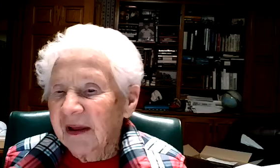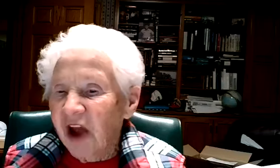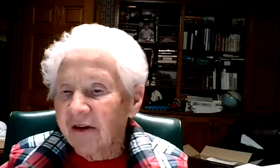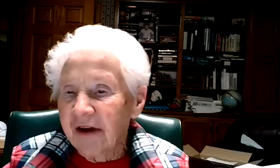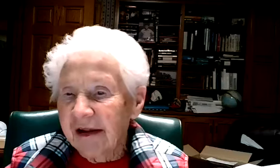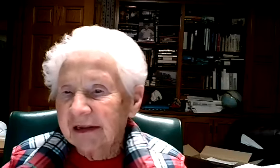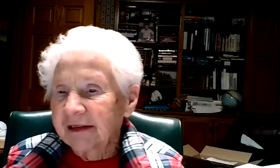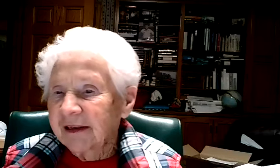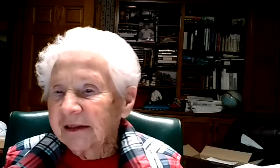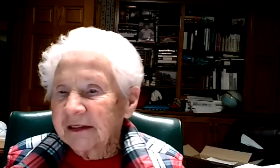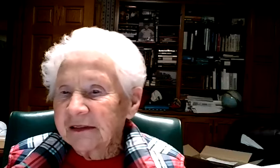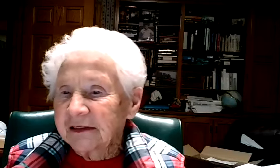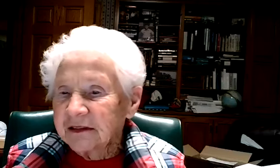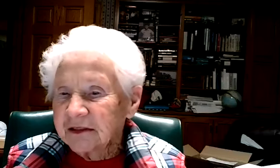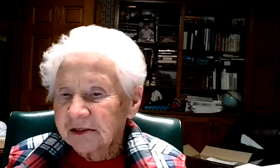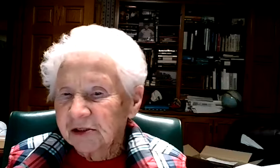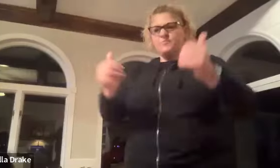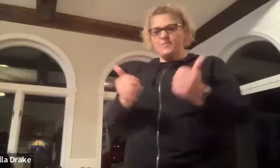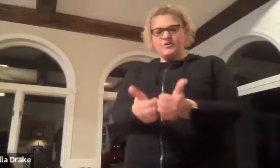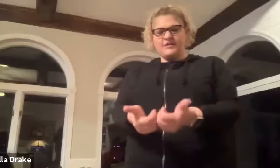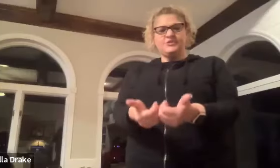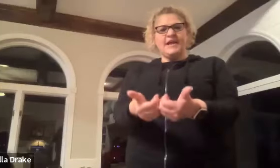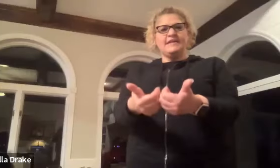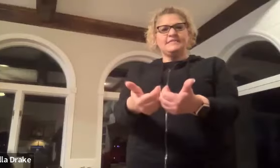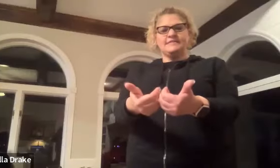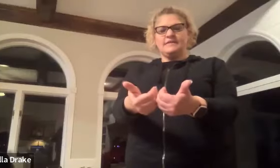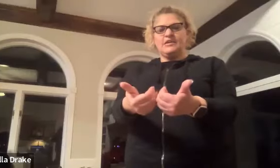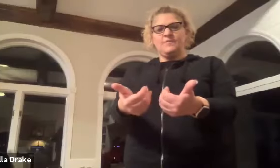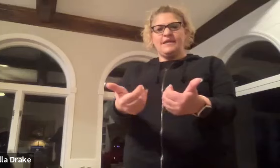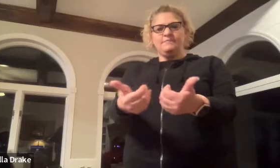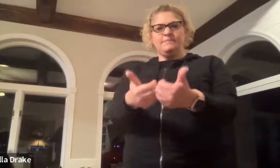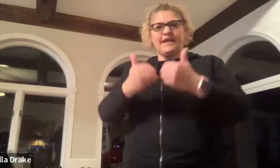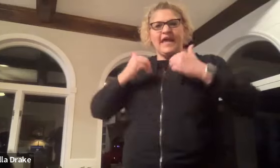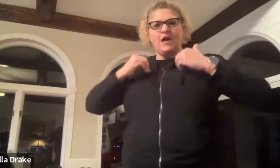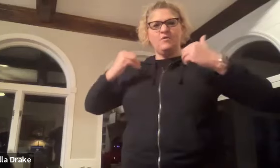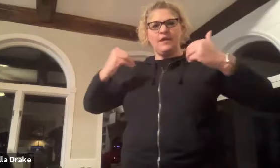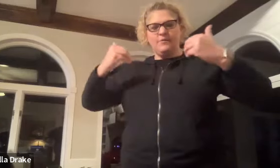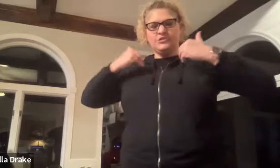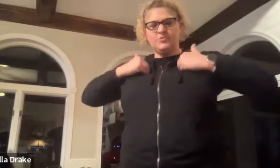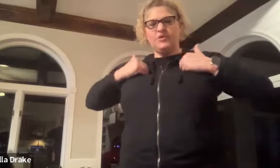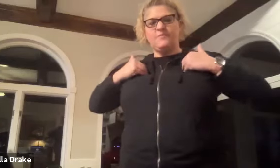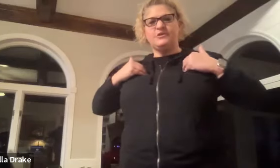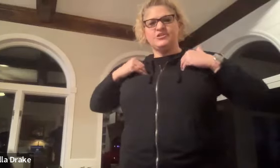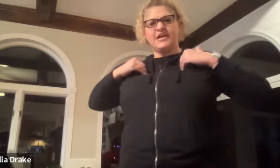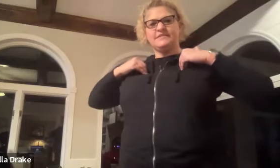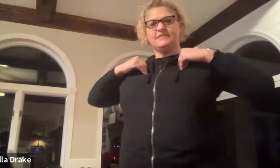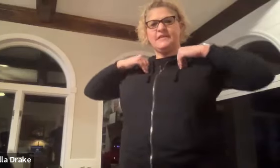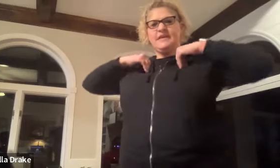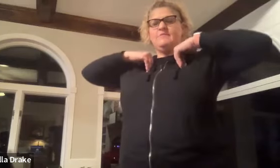tired tired tired is you remember you had your hands and you made them like how i want you to put them on your chest i